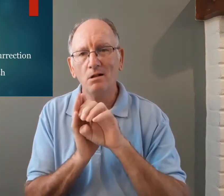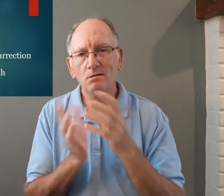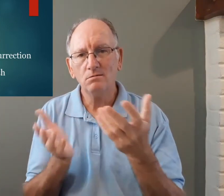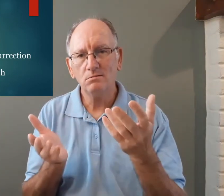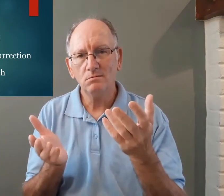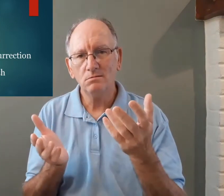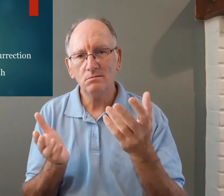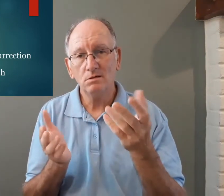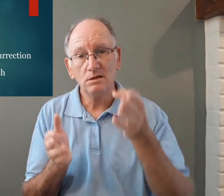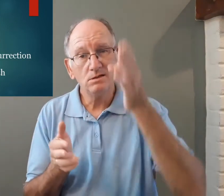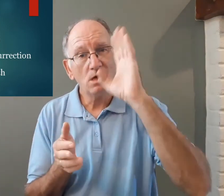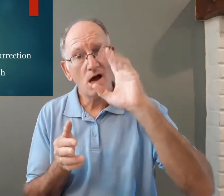that's an example